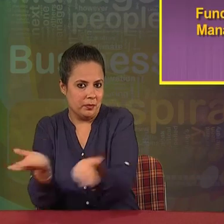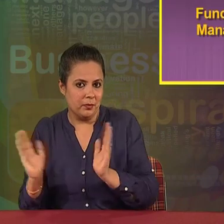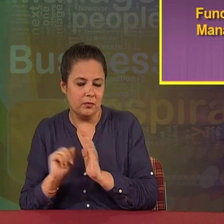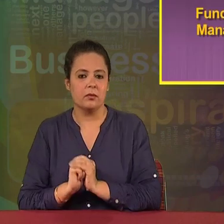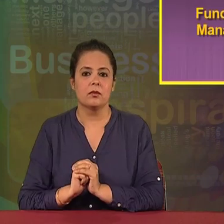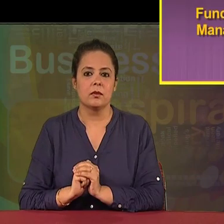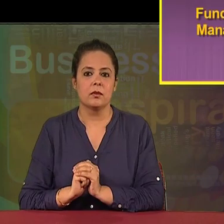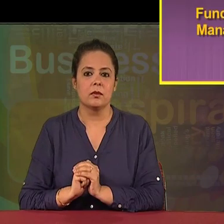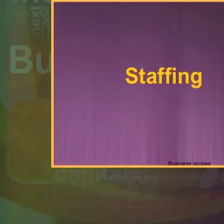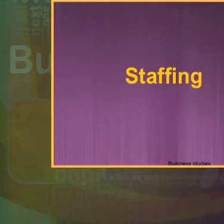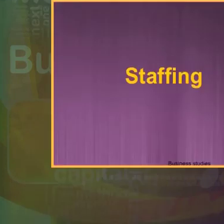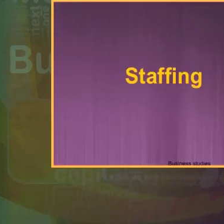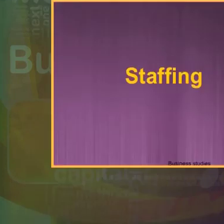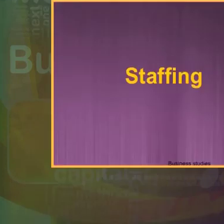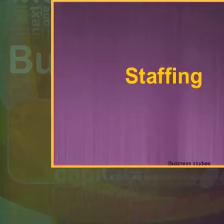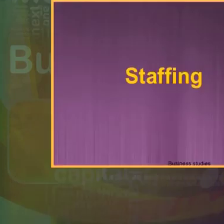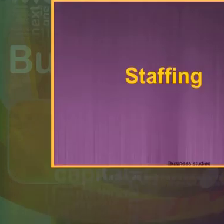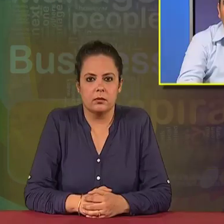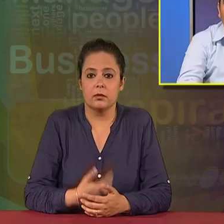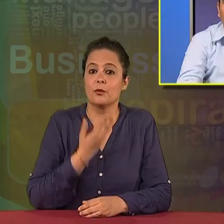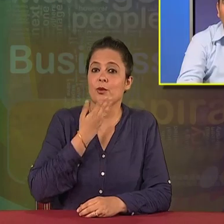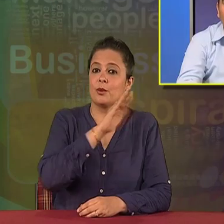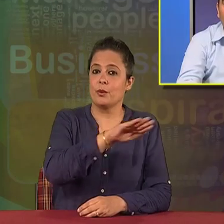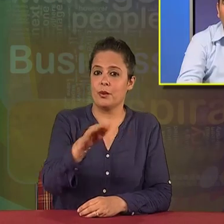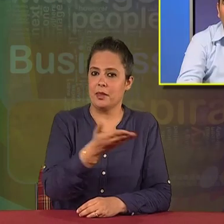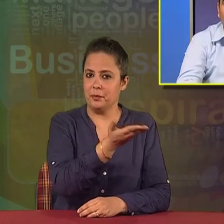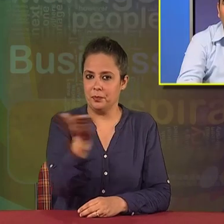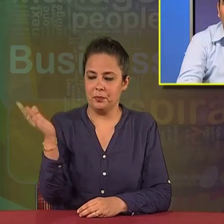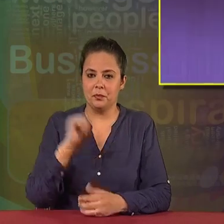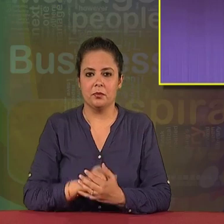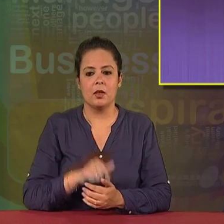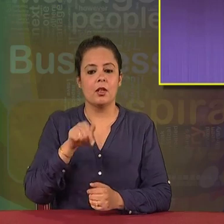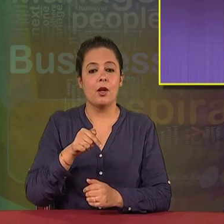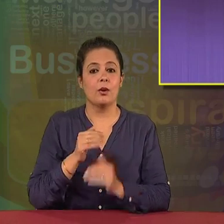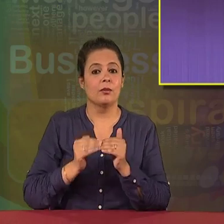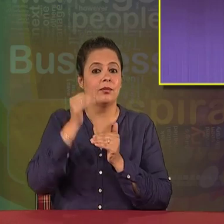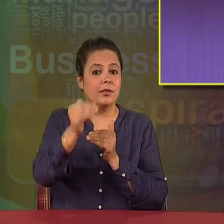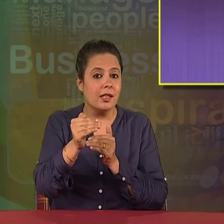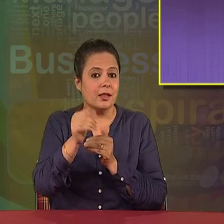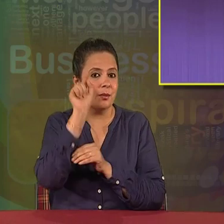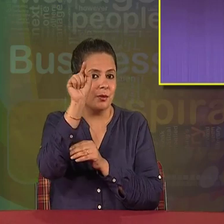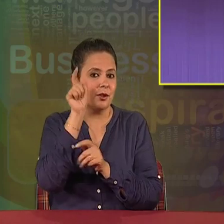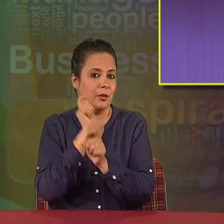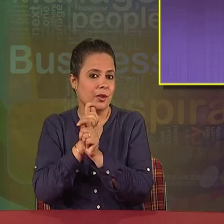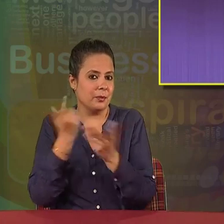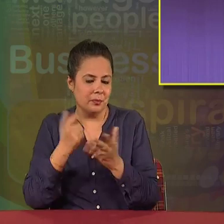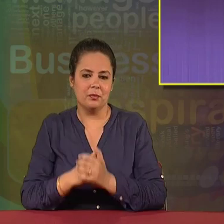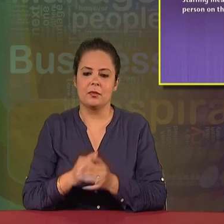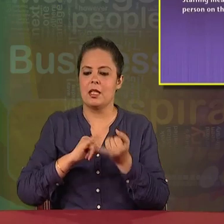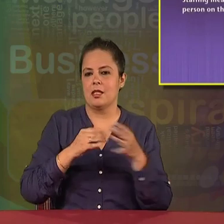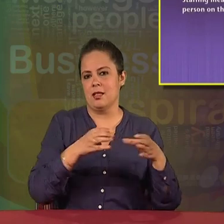in these different departments. Students, now let me have our next function of management, that is, staffing.